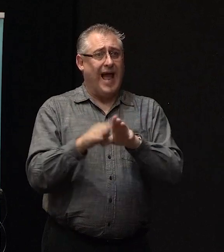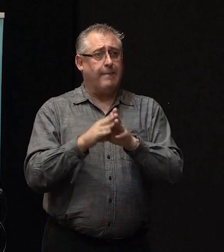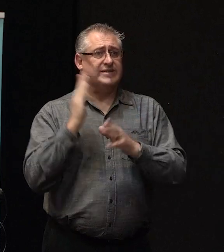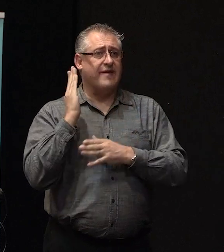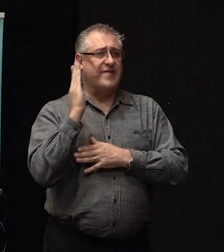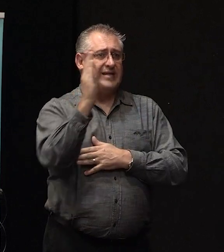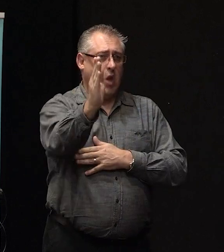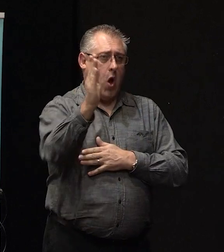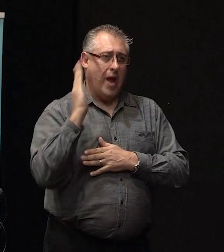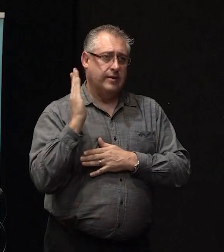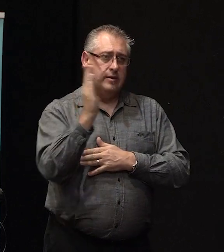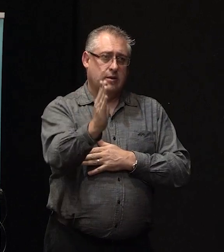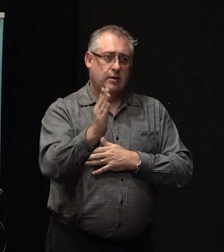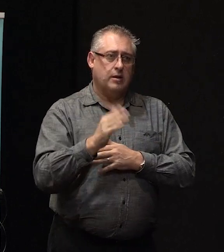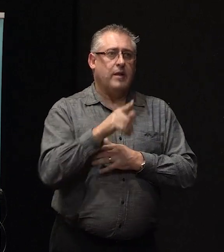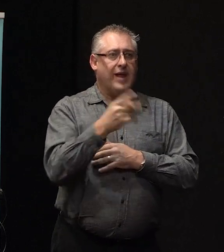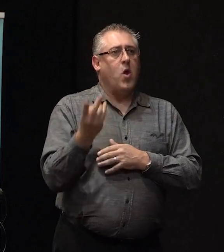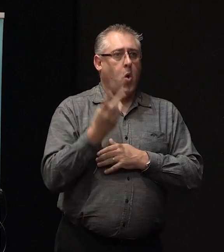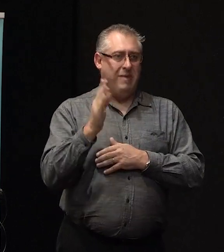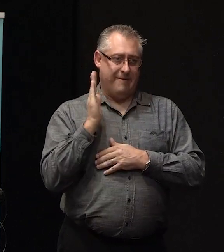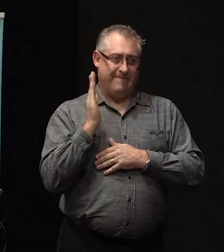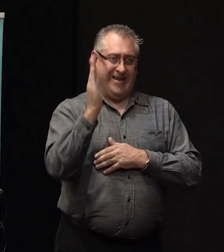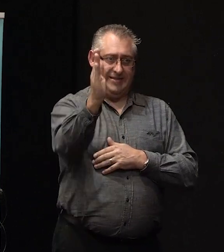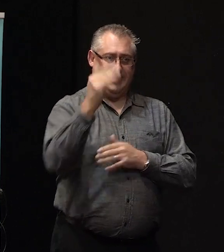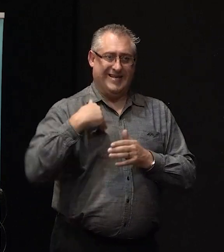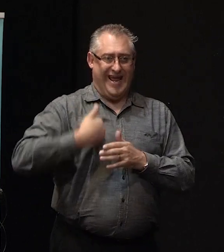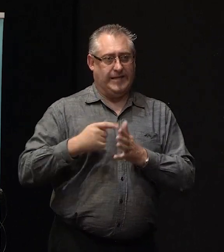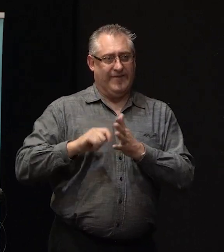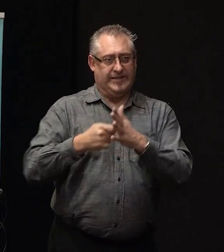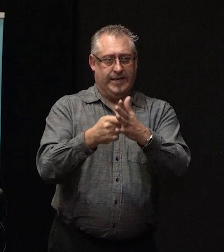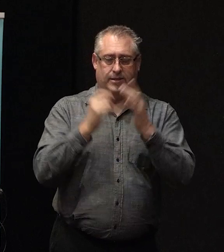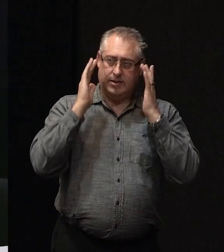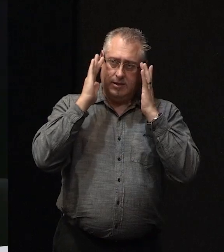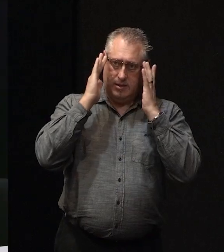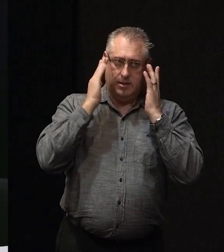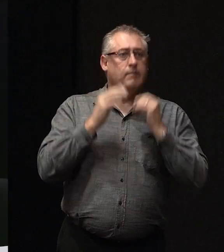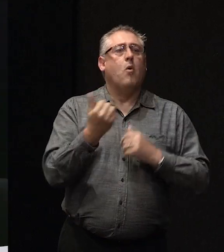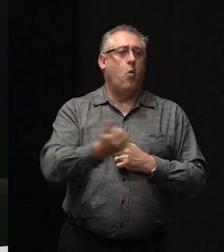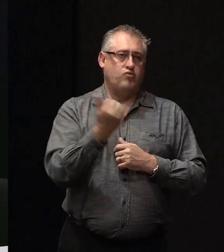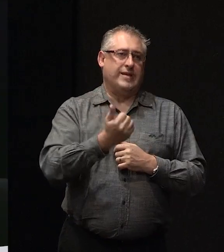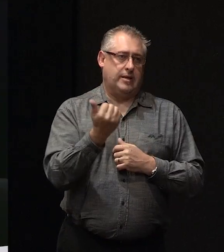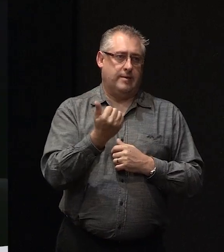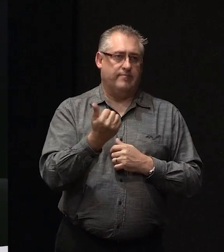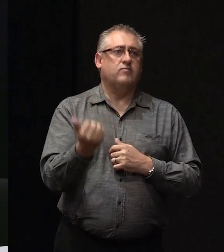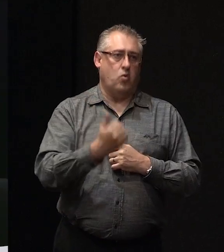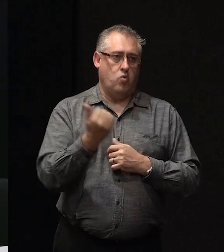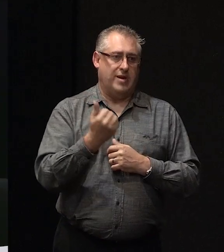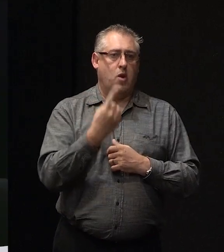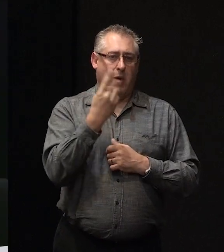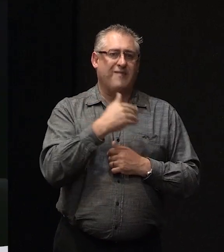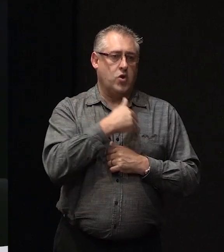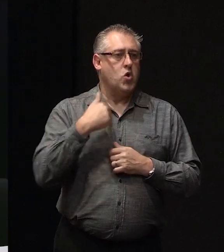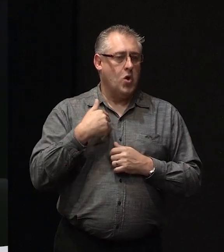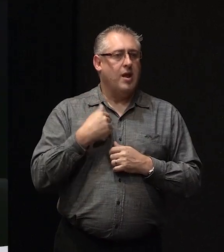So that's a common fence you're saying that needs fixing? Yeah. In fact, we're already doing that. It was one of the early,